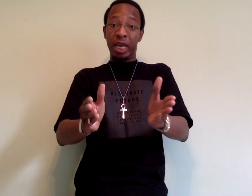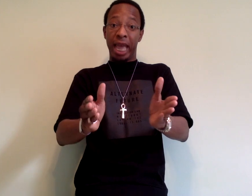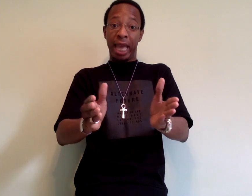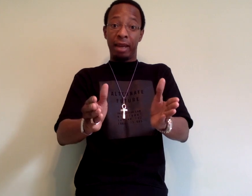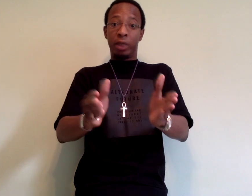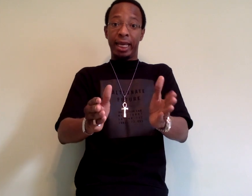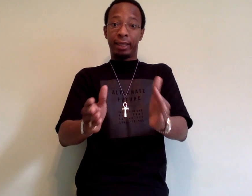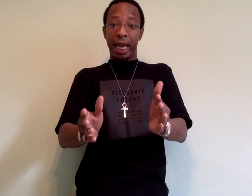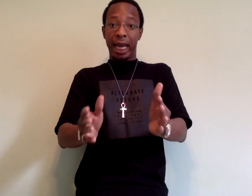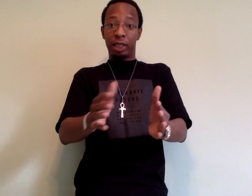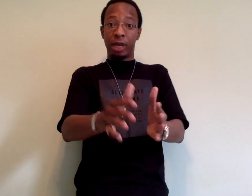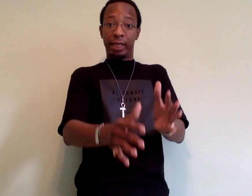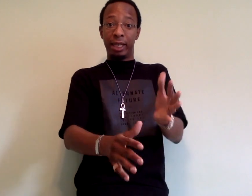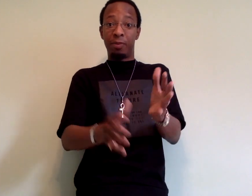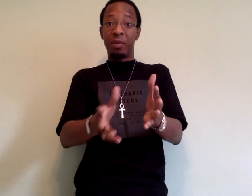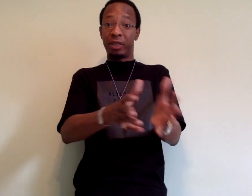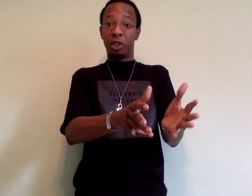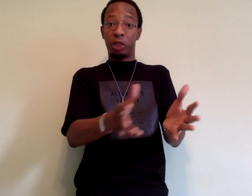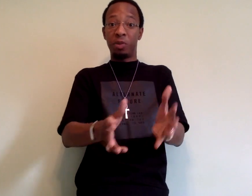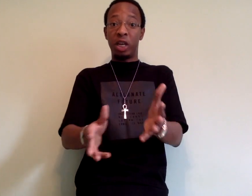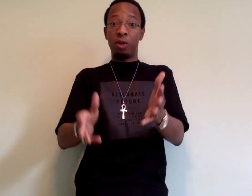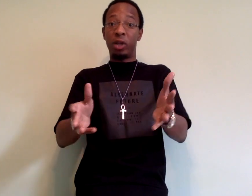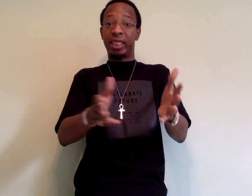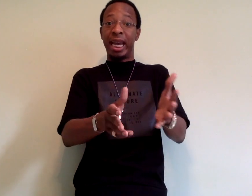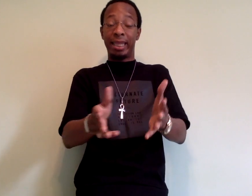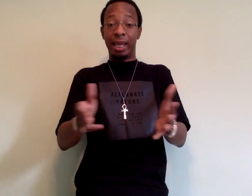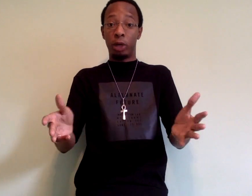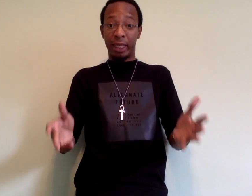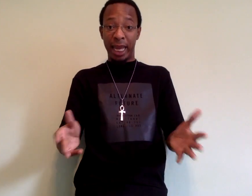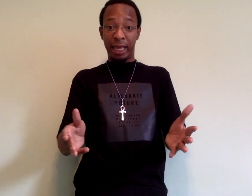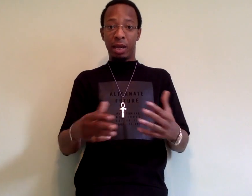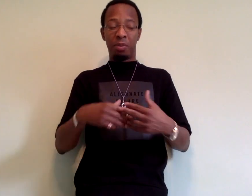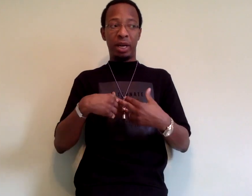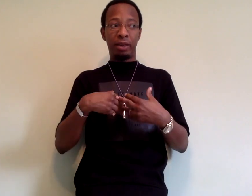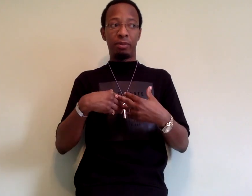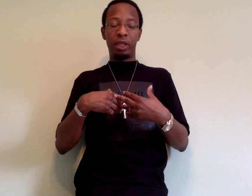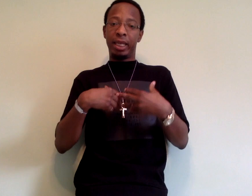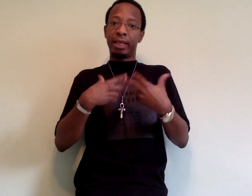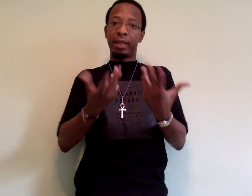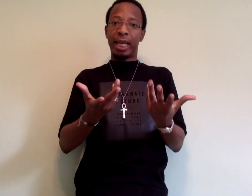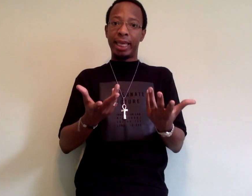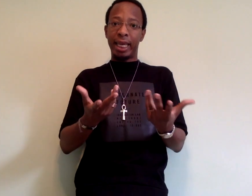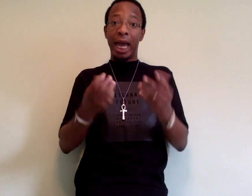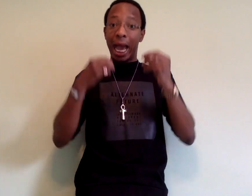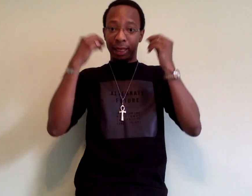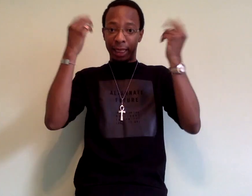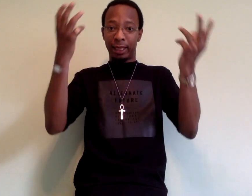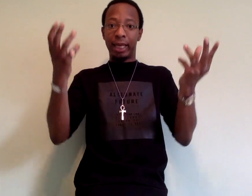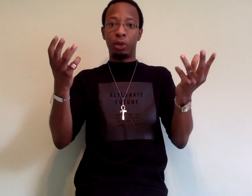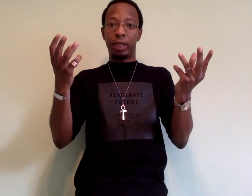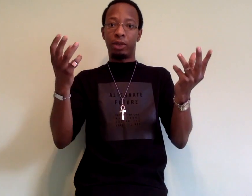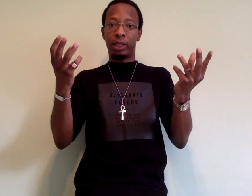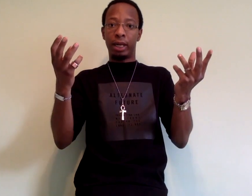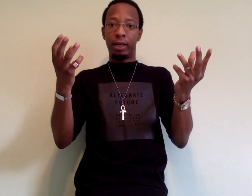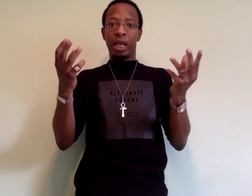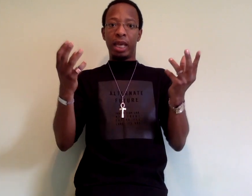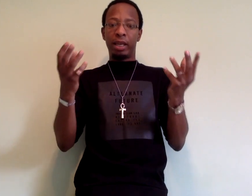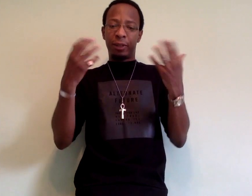and take a side and try to tell members of the Jewish community which side they ought to take. But to the extent that I take an idle intellectual interest in it, it does